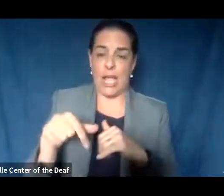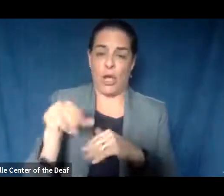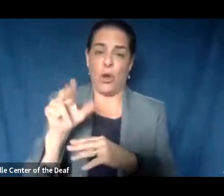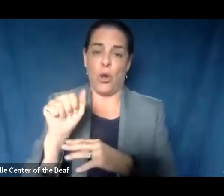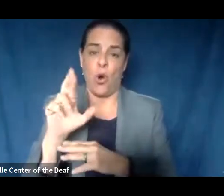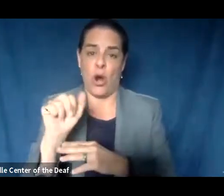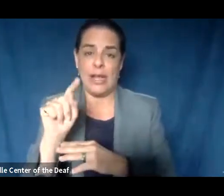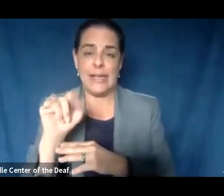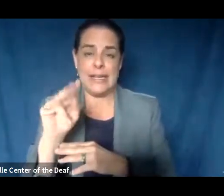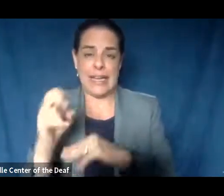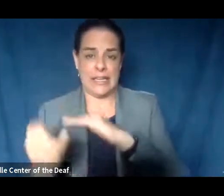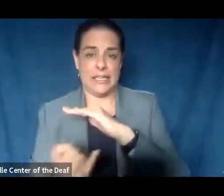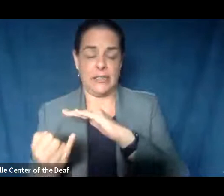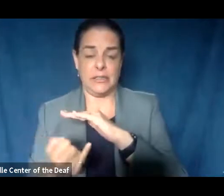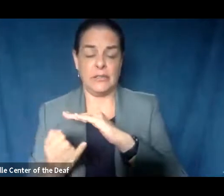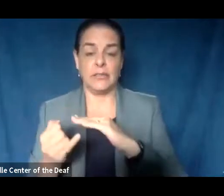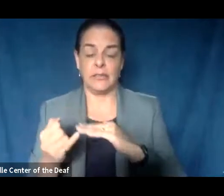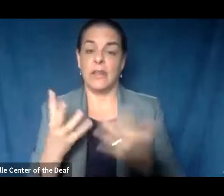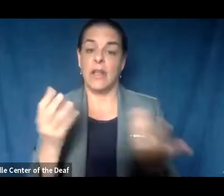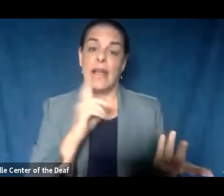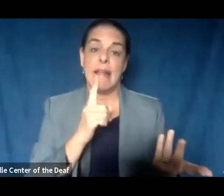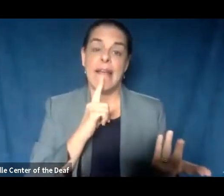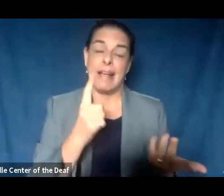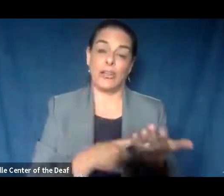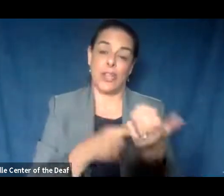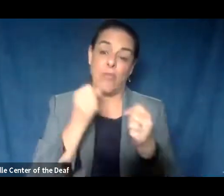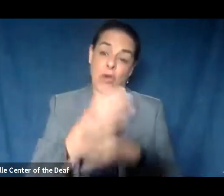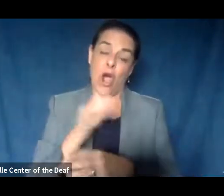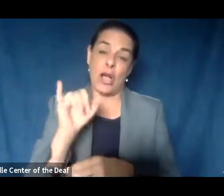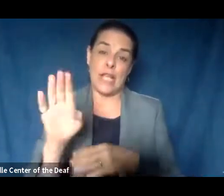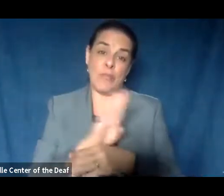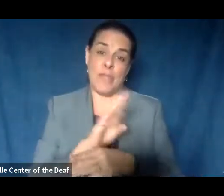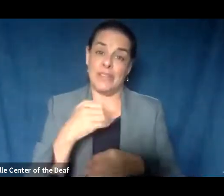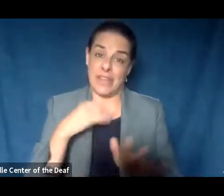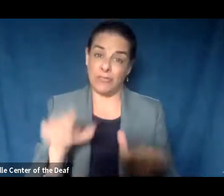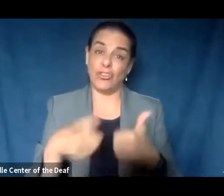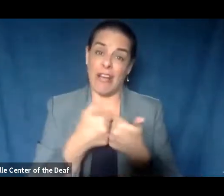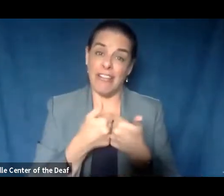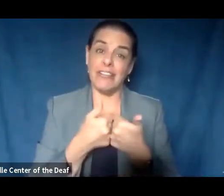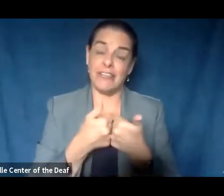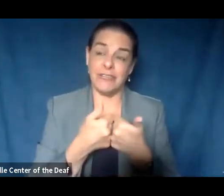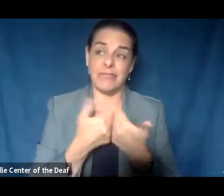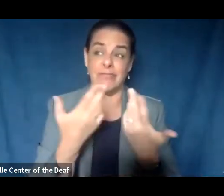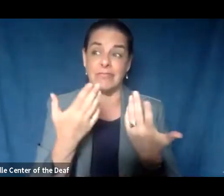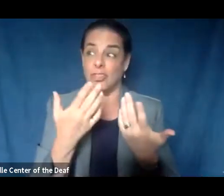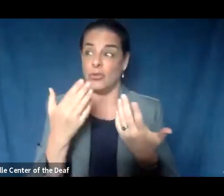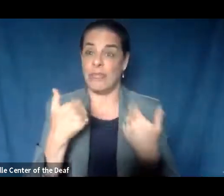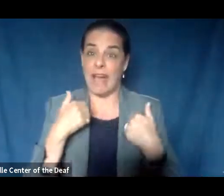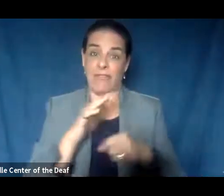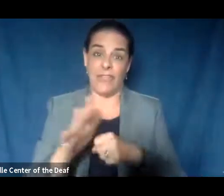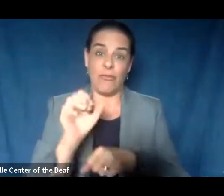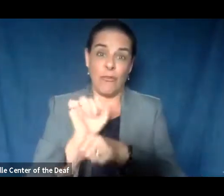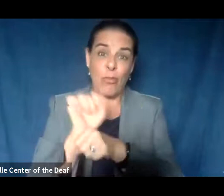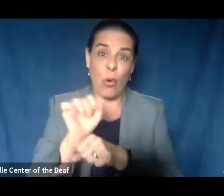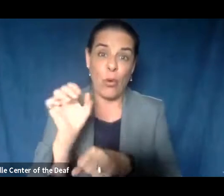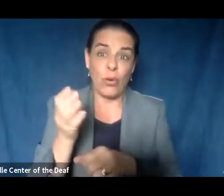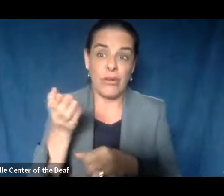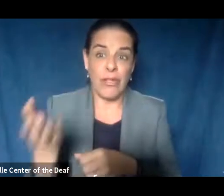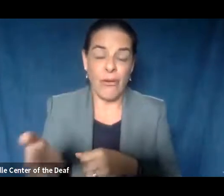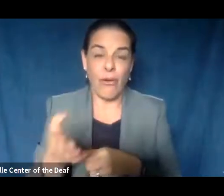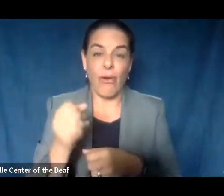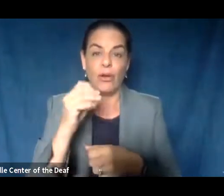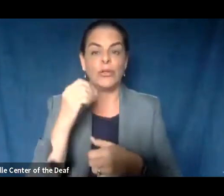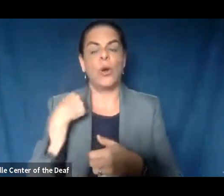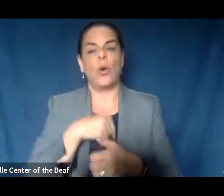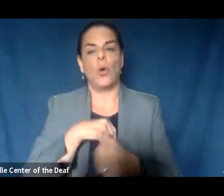And actually, sometimes it'll cause the business to have challenges with staffing. And so there's some ways we can